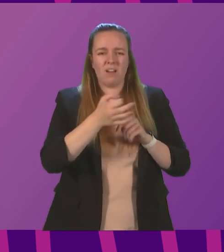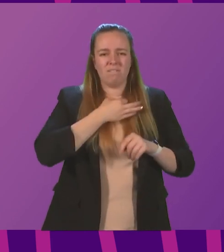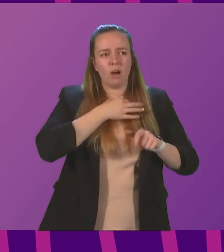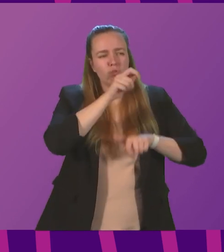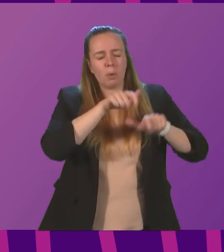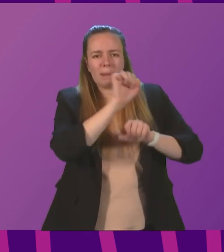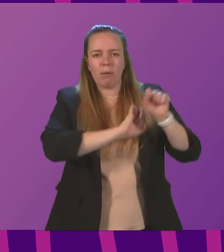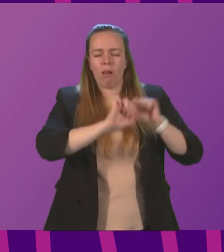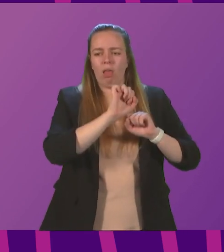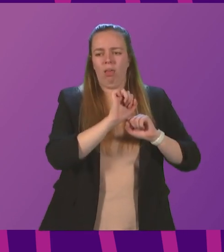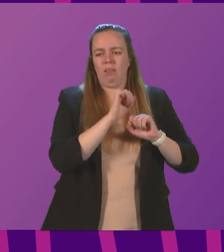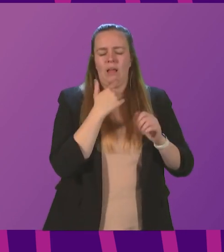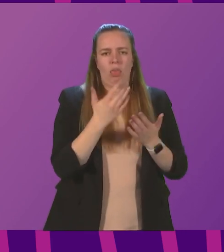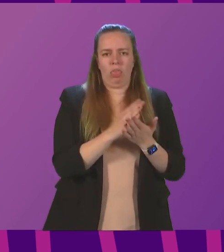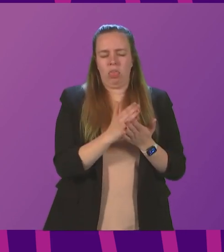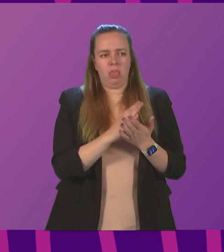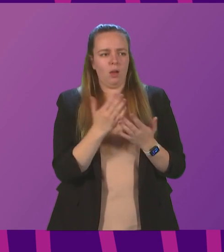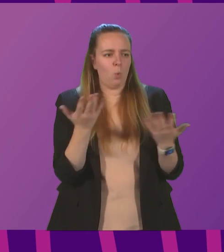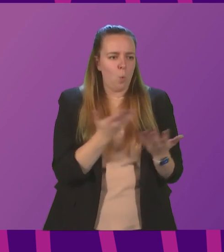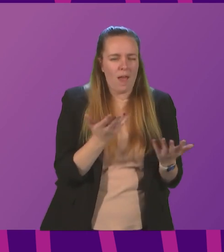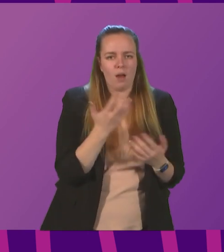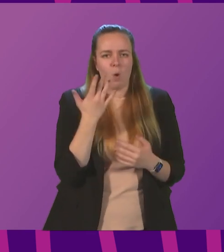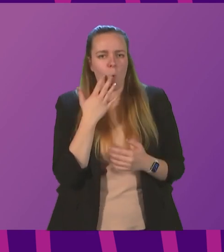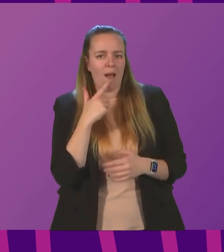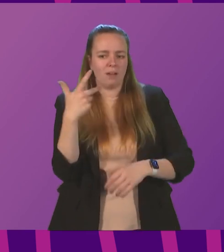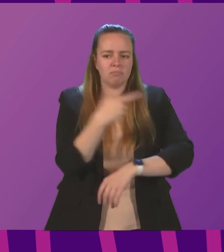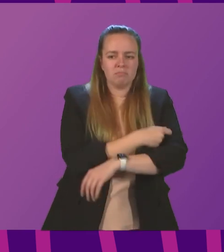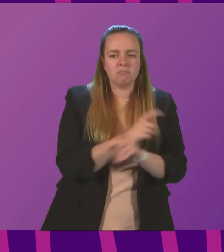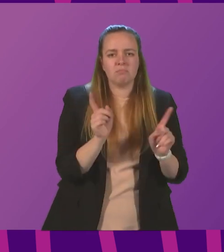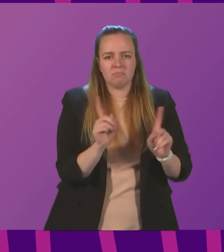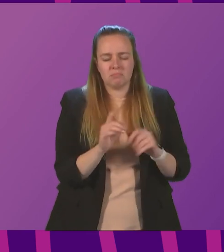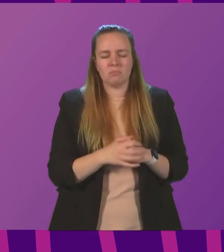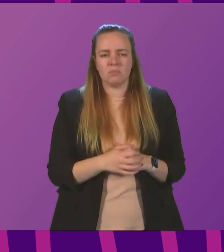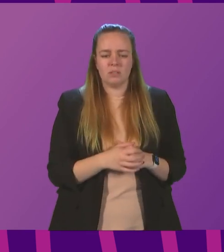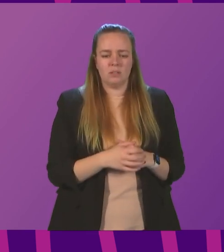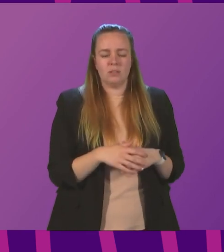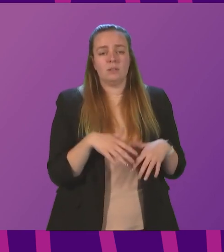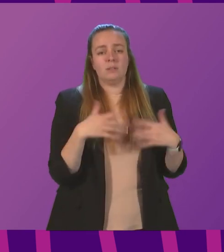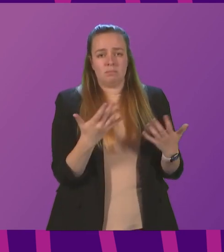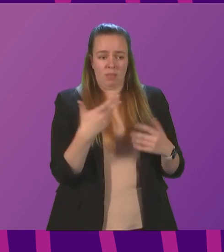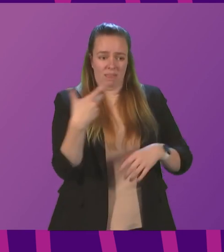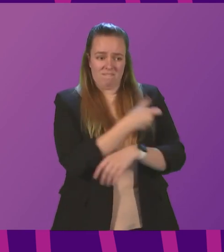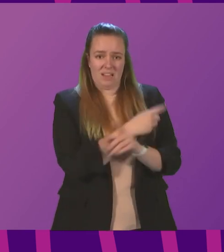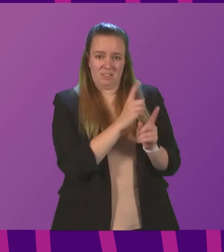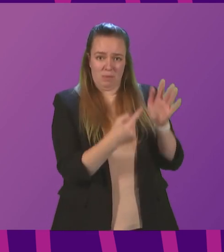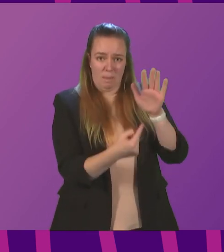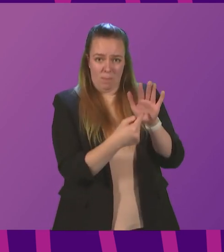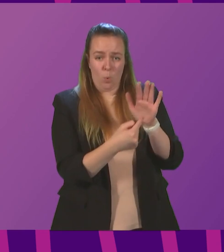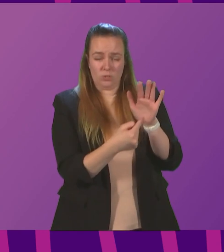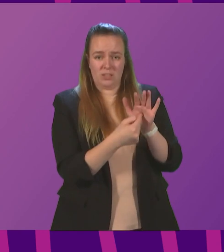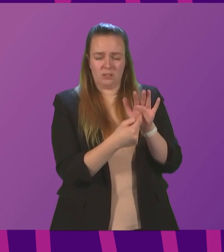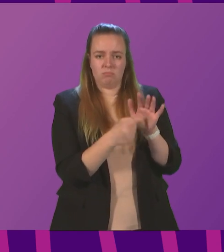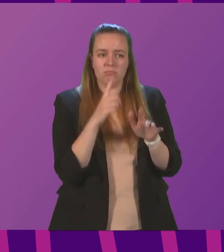who are unsure as to where and when they will receive their booster. Given the importance of the vaccine booster campaign,